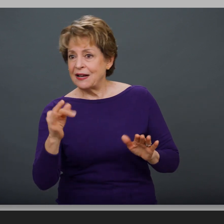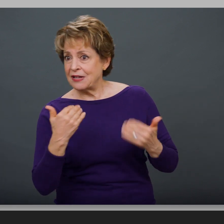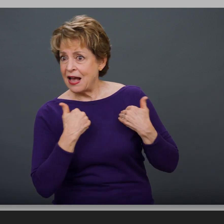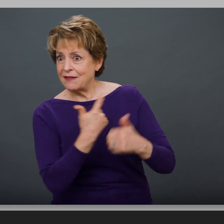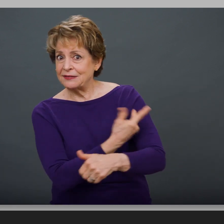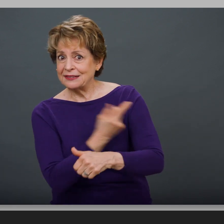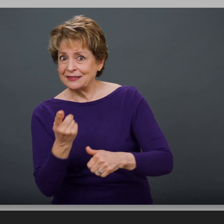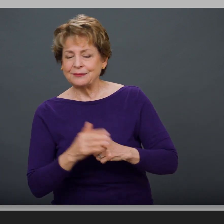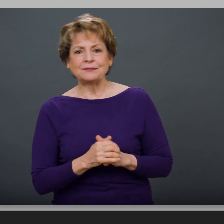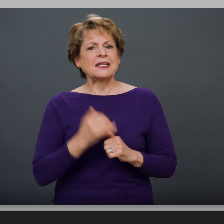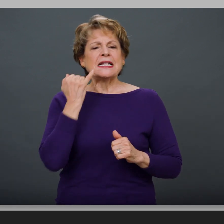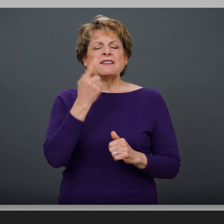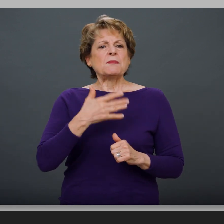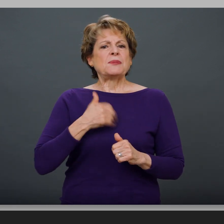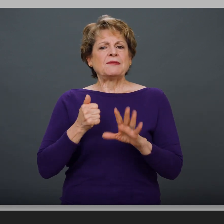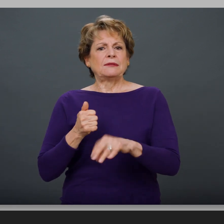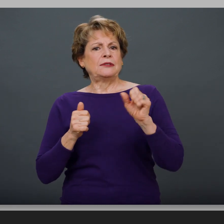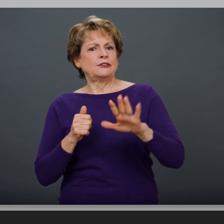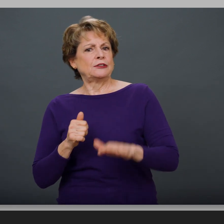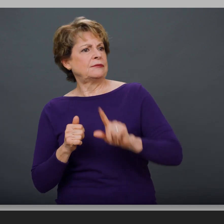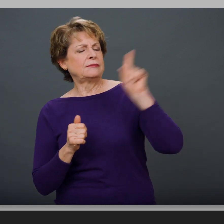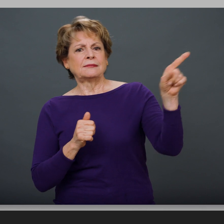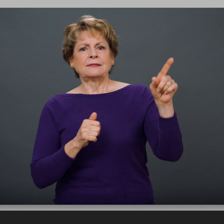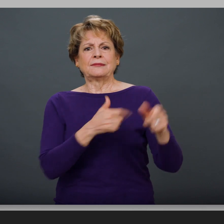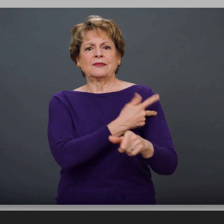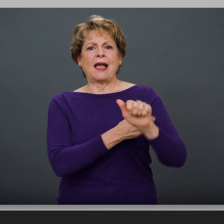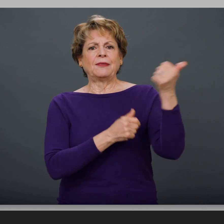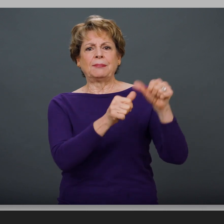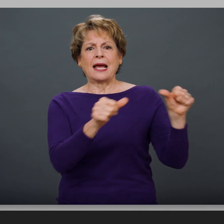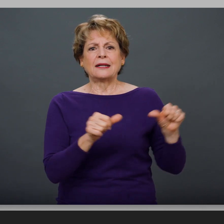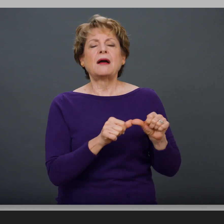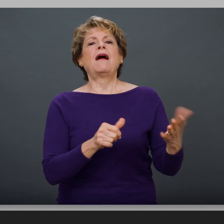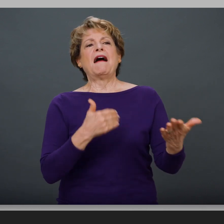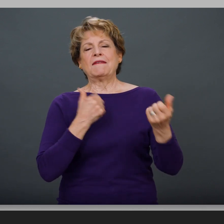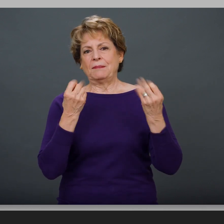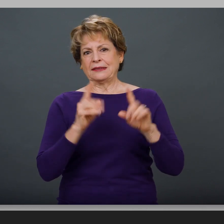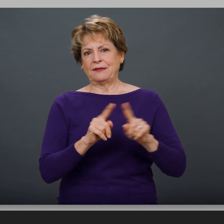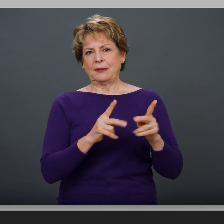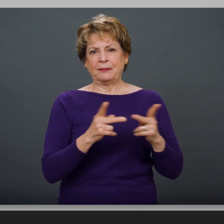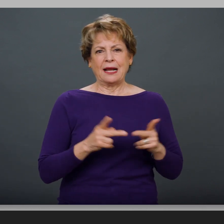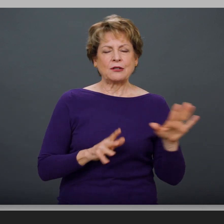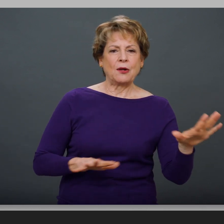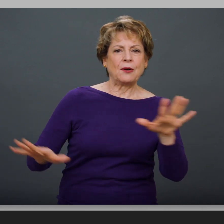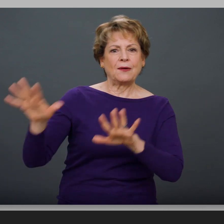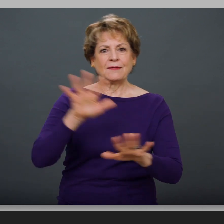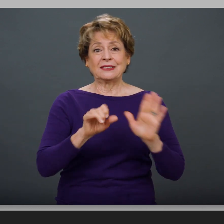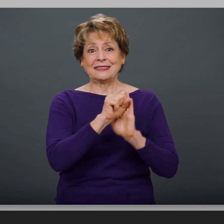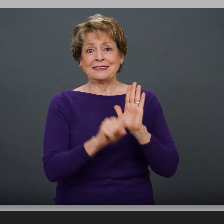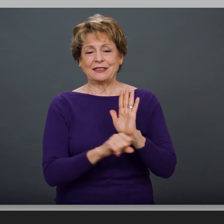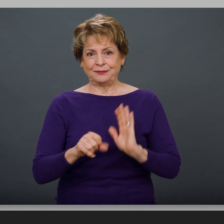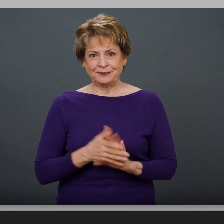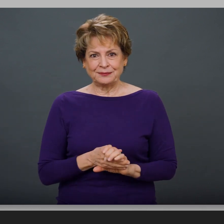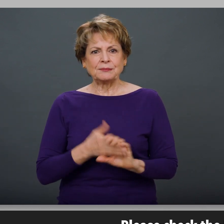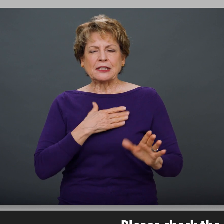is offering the vaccine. If you'd prefer to get your child vaccinated somewhere else, there are many locations statewide to